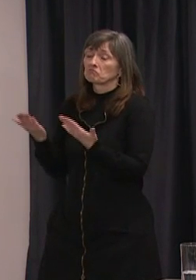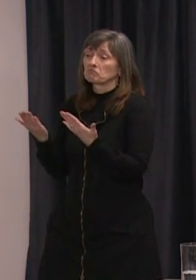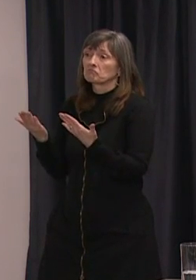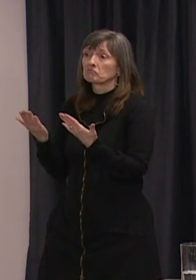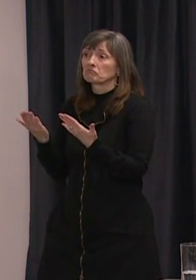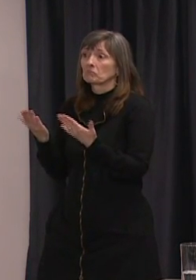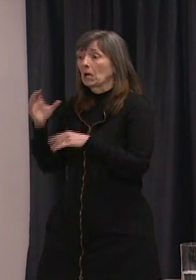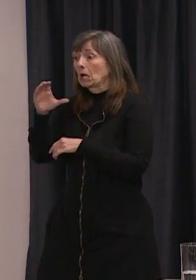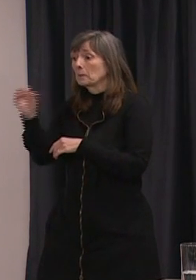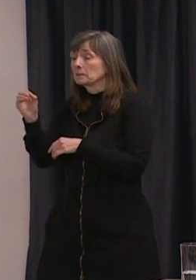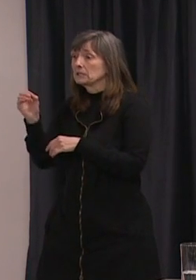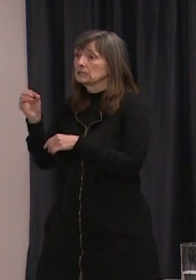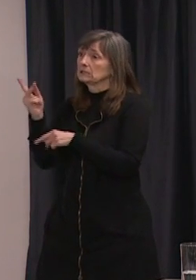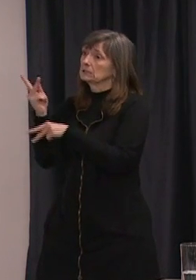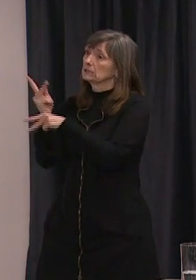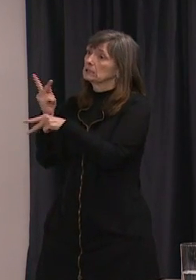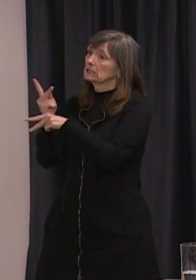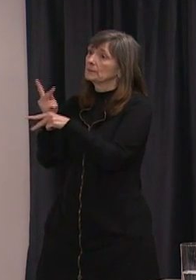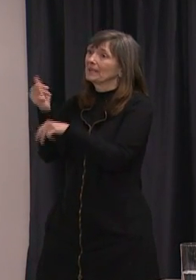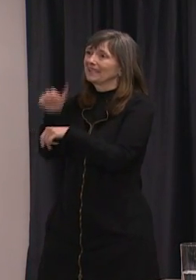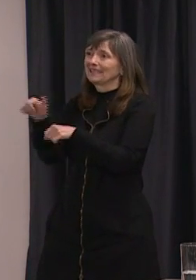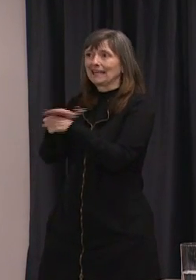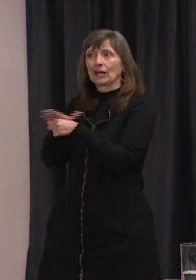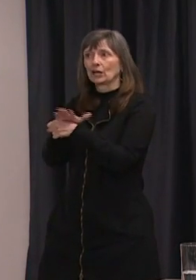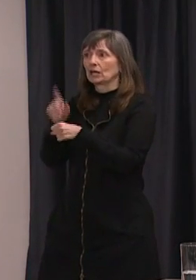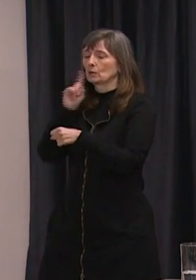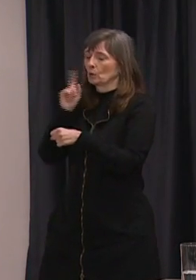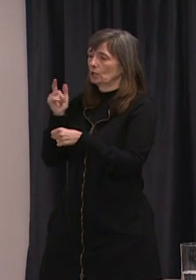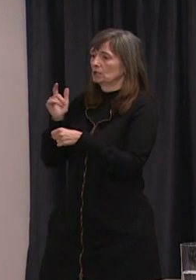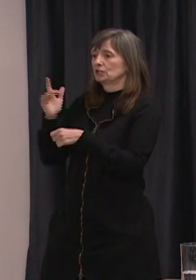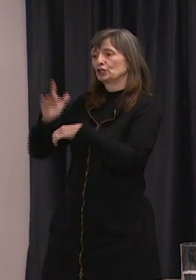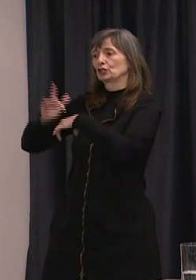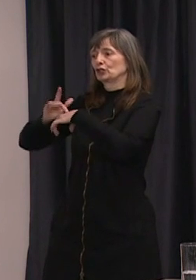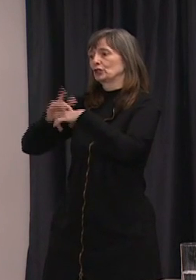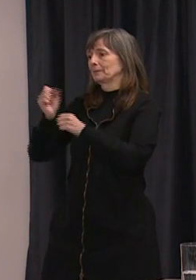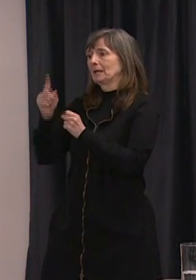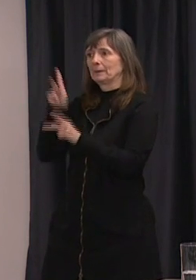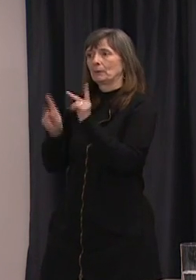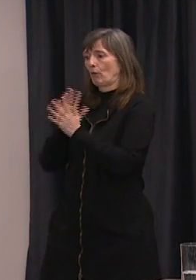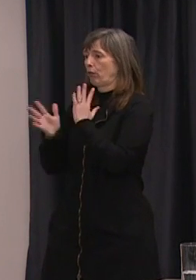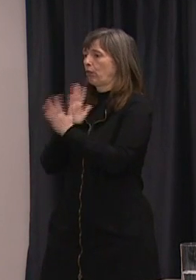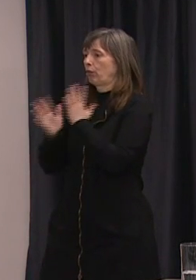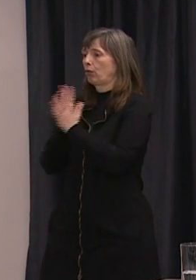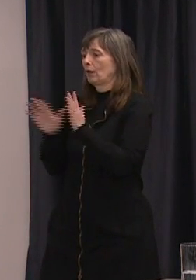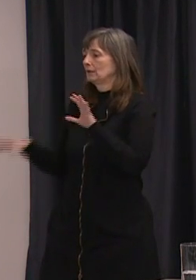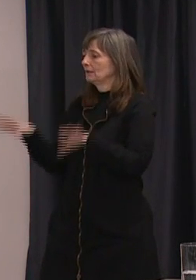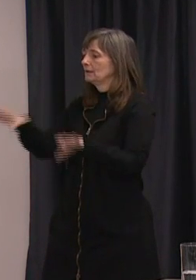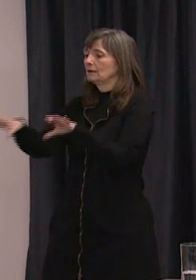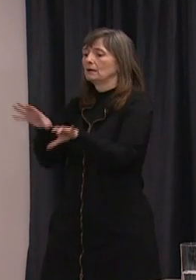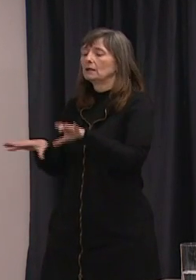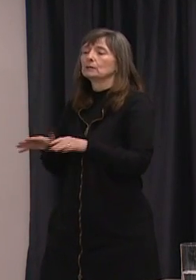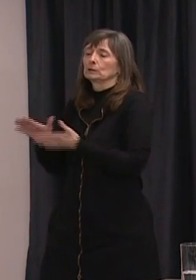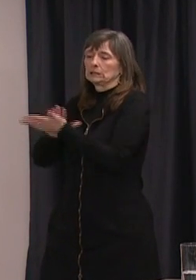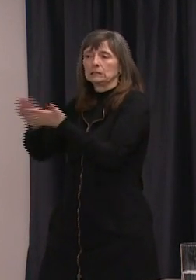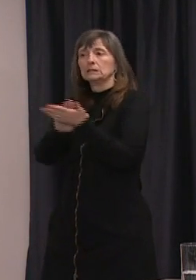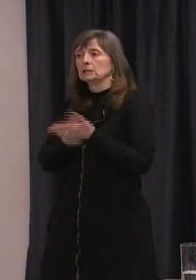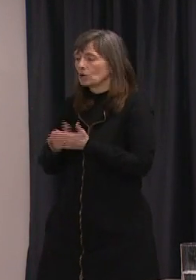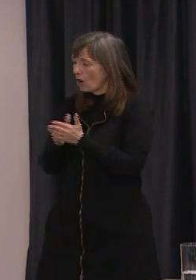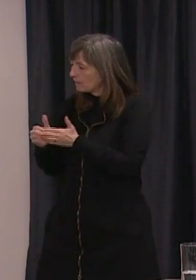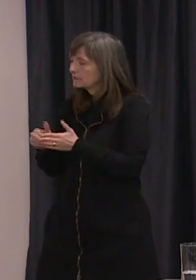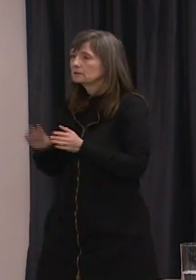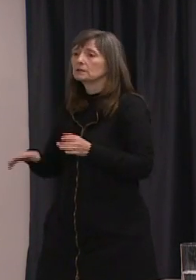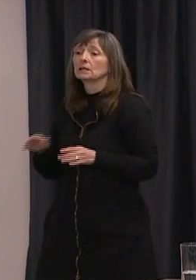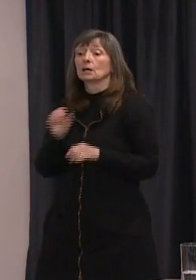keep their uh high touch surfaces as clean as possible frequently clean those uh have employees uh protected